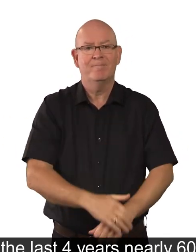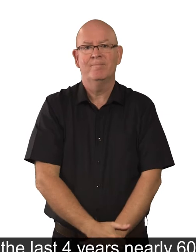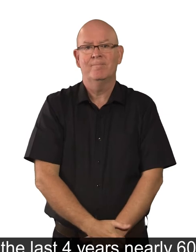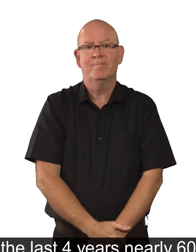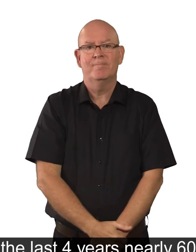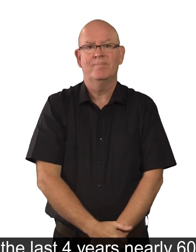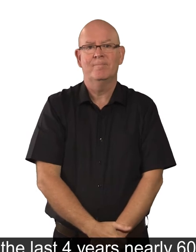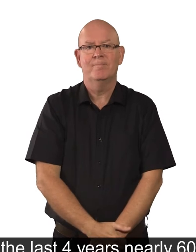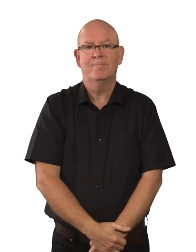work.